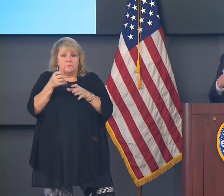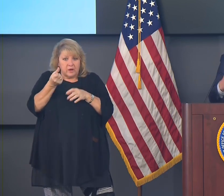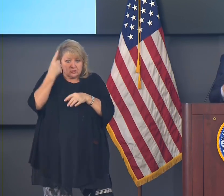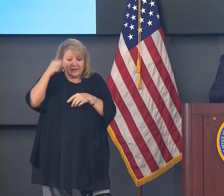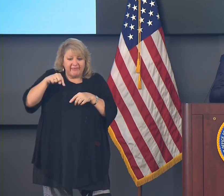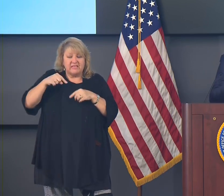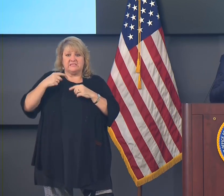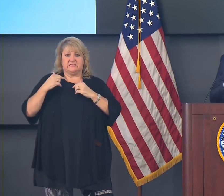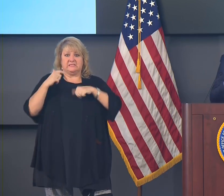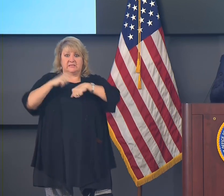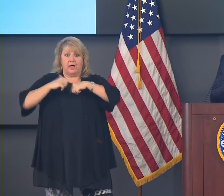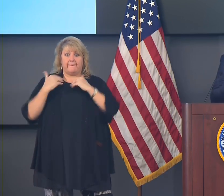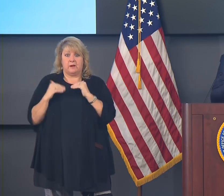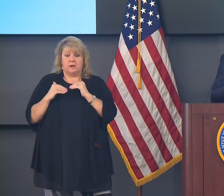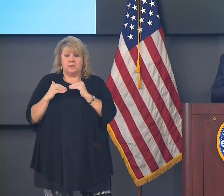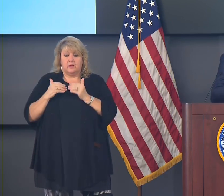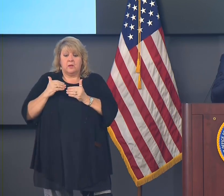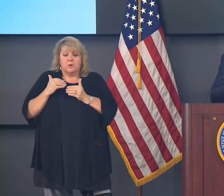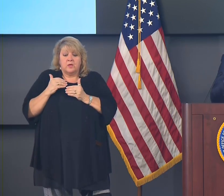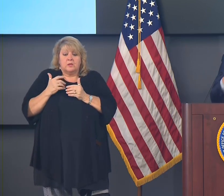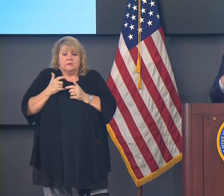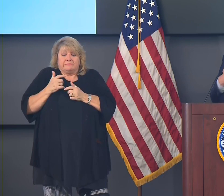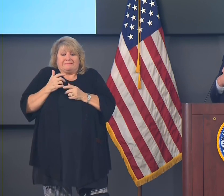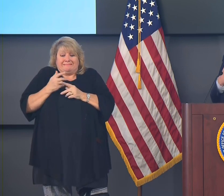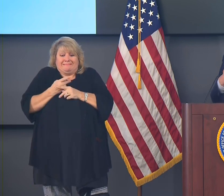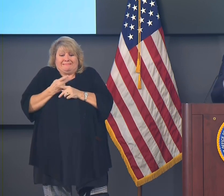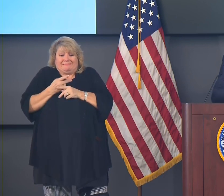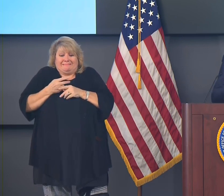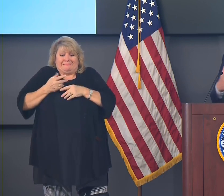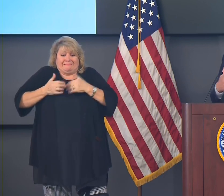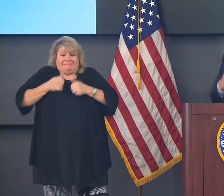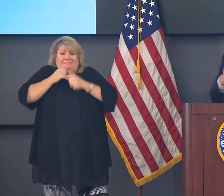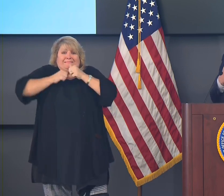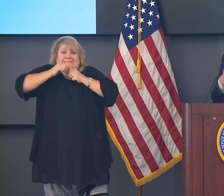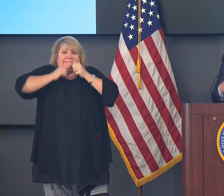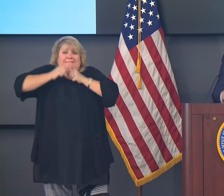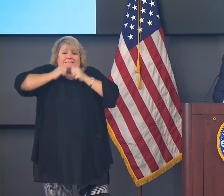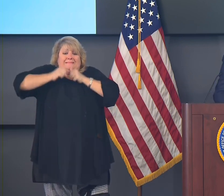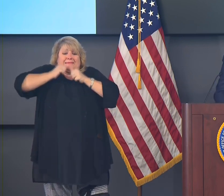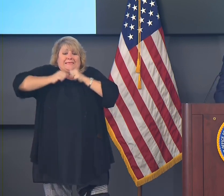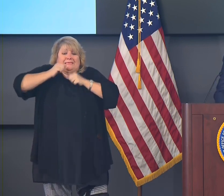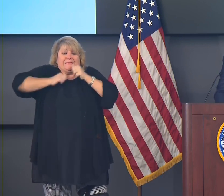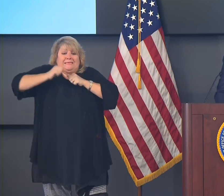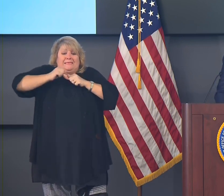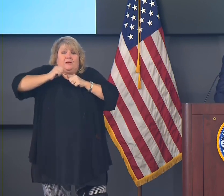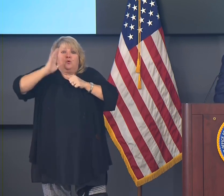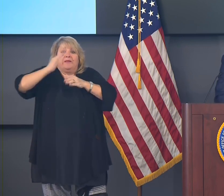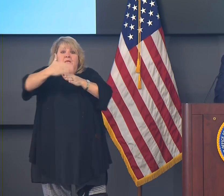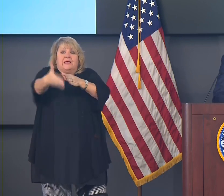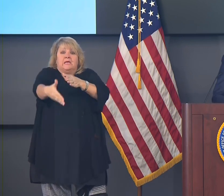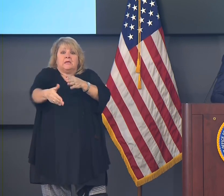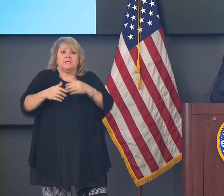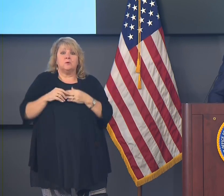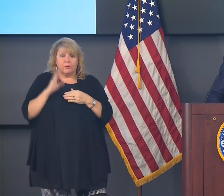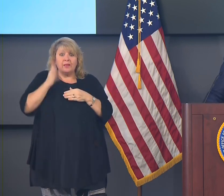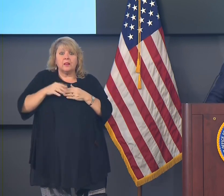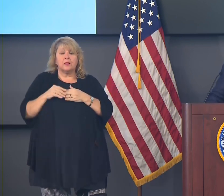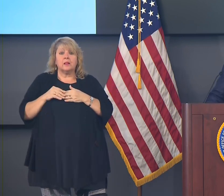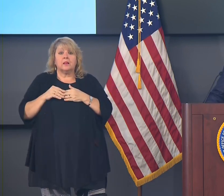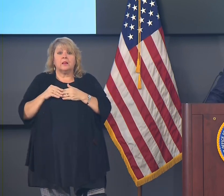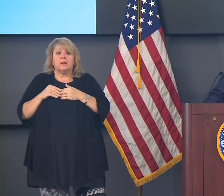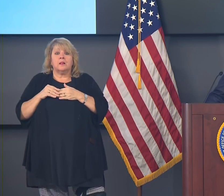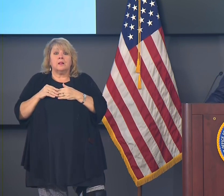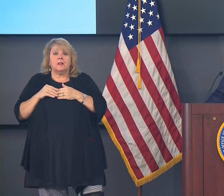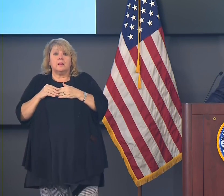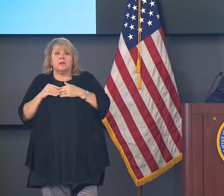I hope that that inspires people to do what is required, knowing that they're not going to have to do it forever. But the next several